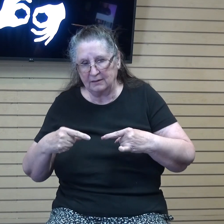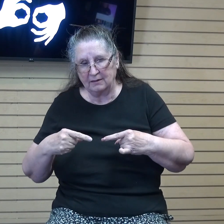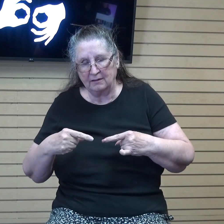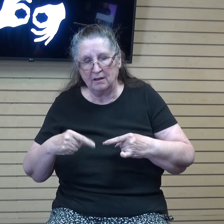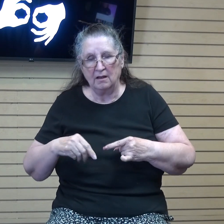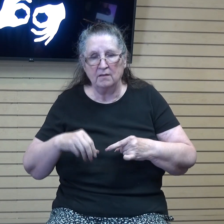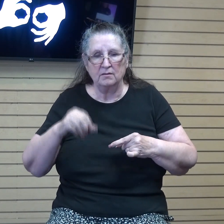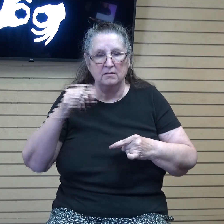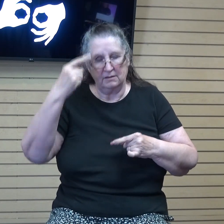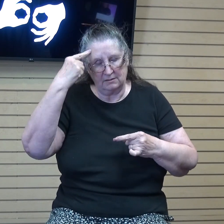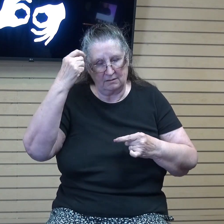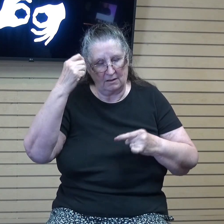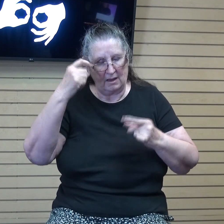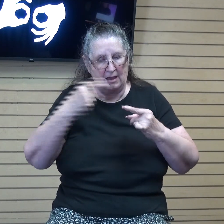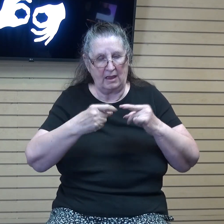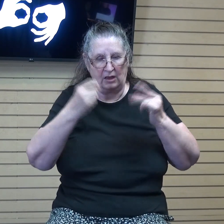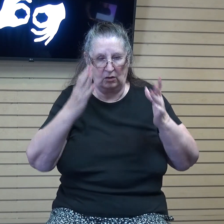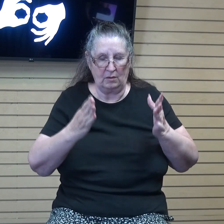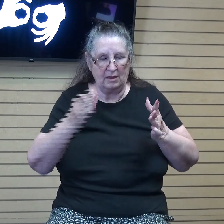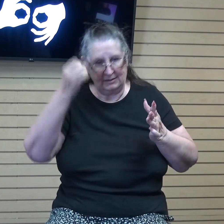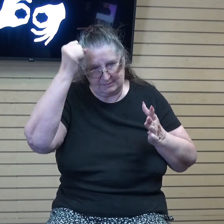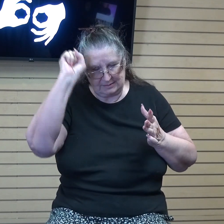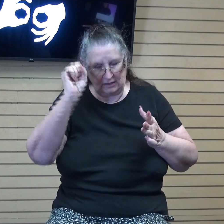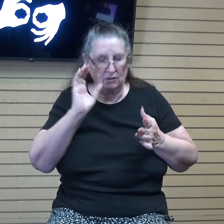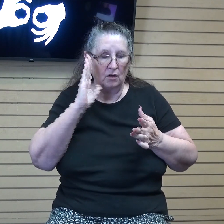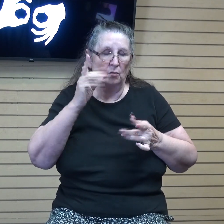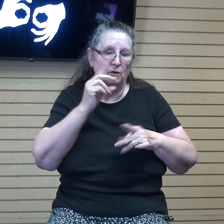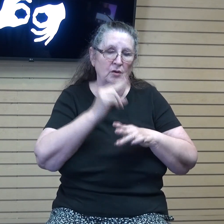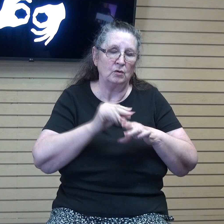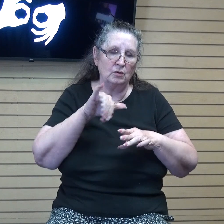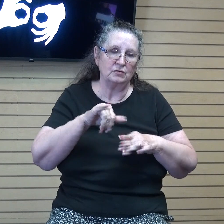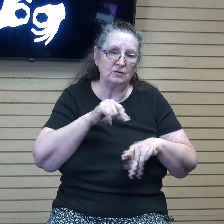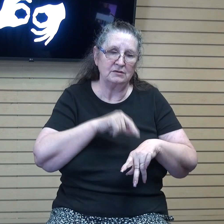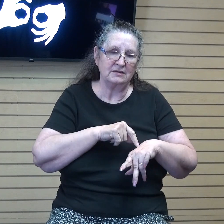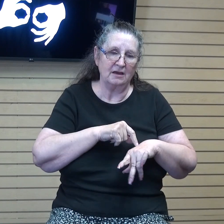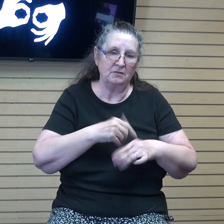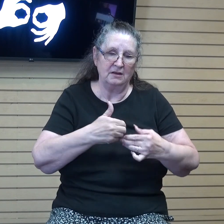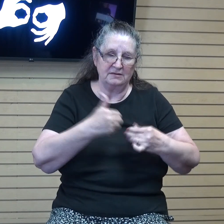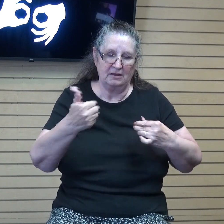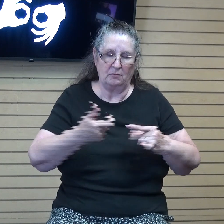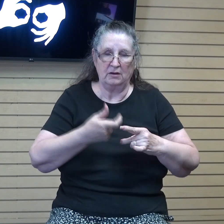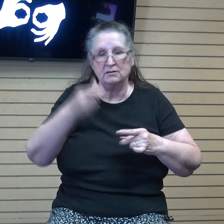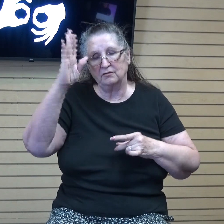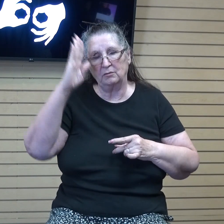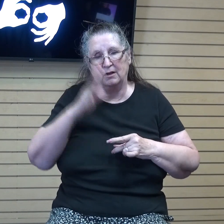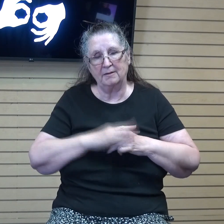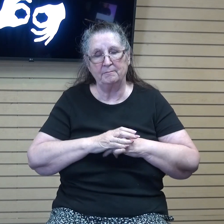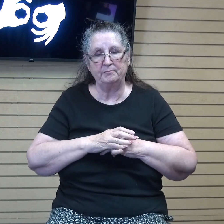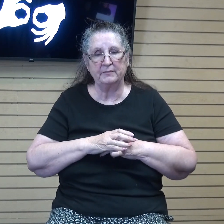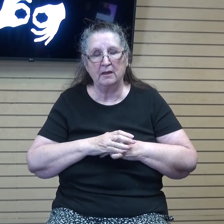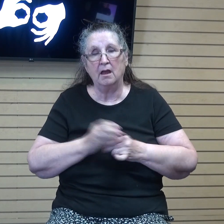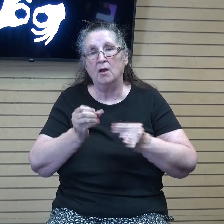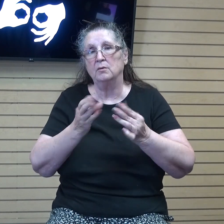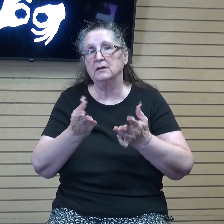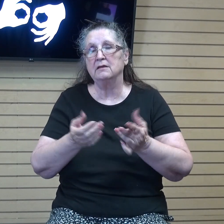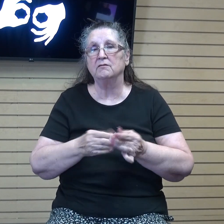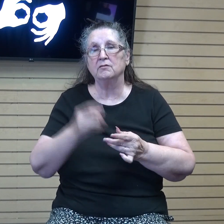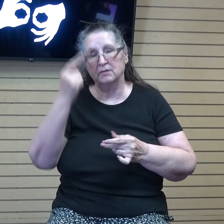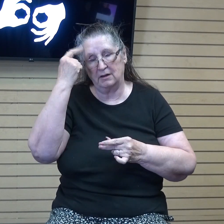from God. A couple things I would like to leave you with before we close out here. First, if we are